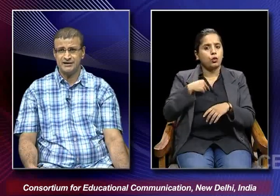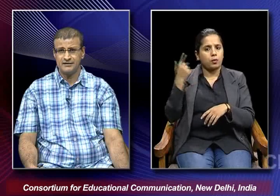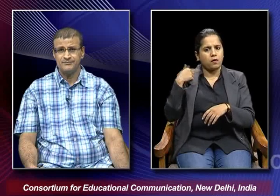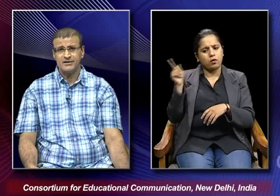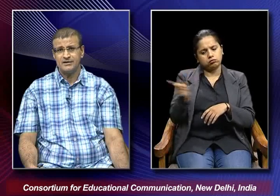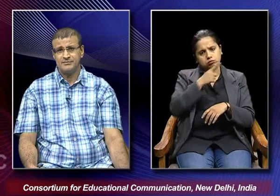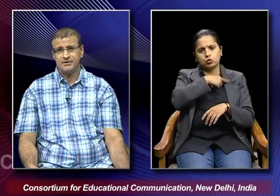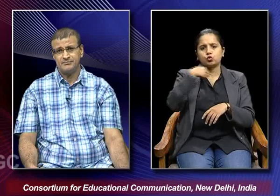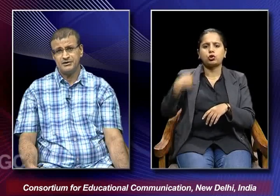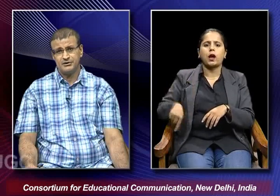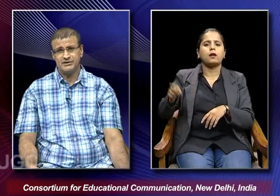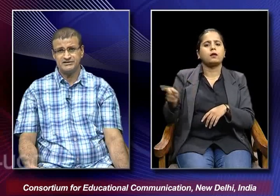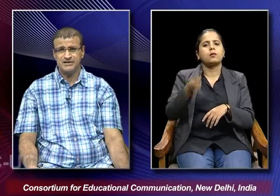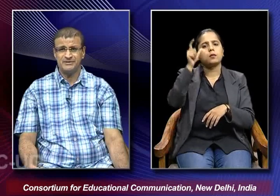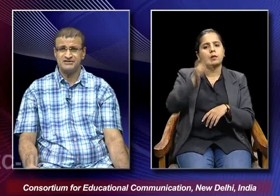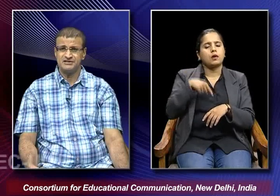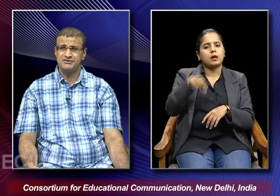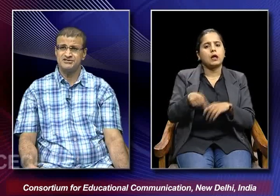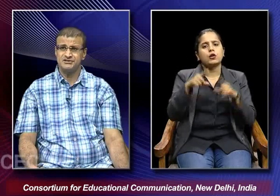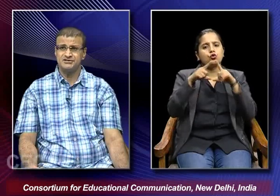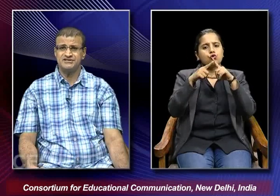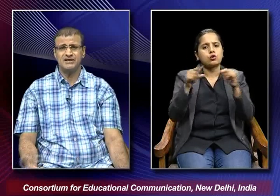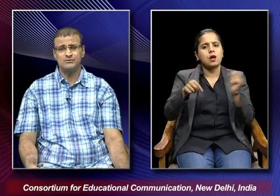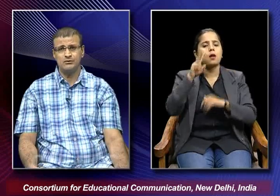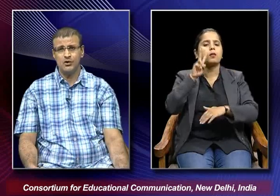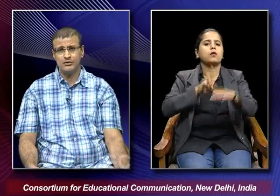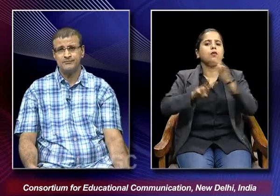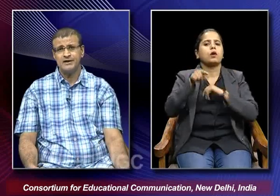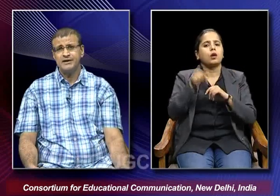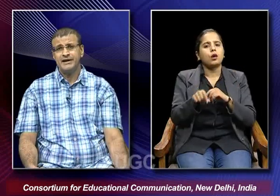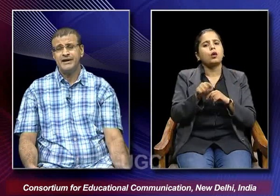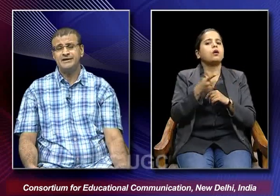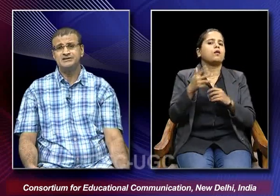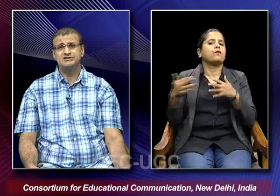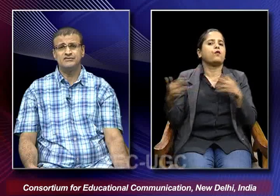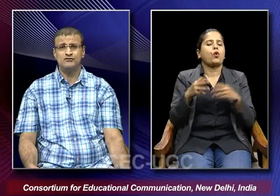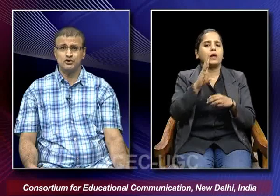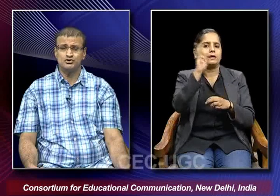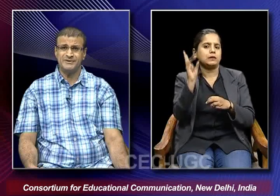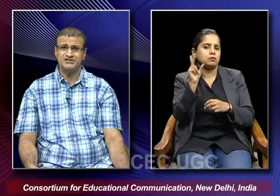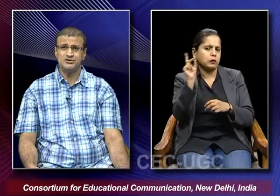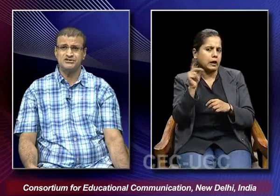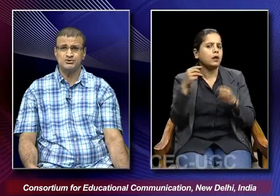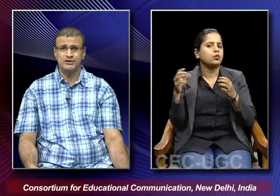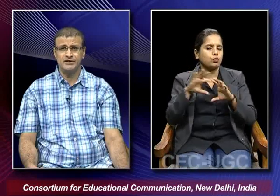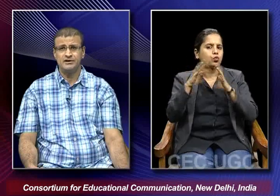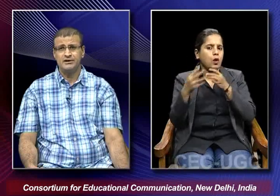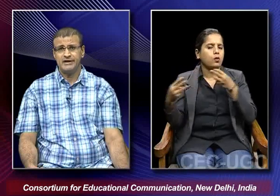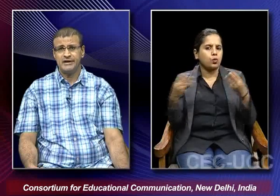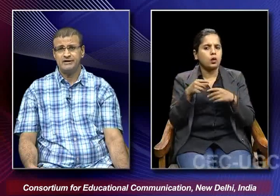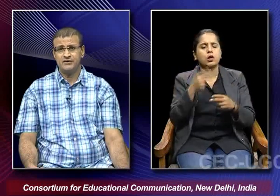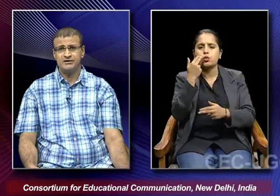china during the japanese invasion in the second world war and this film was also based on the story